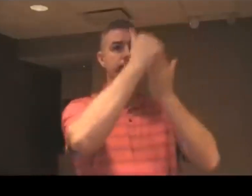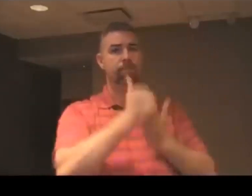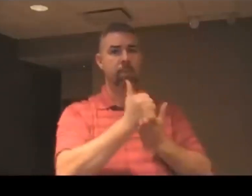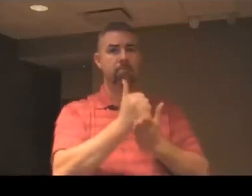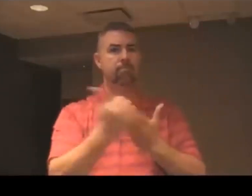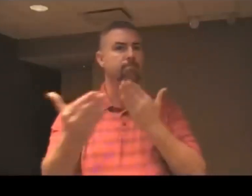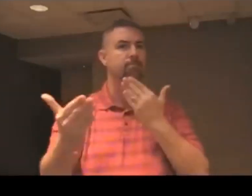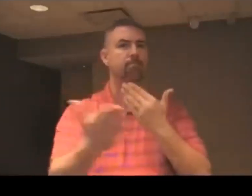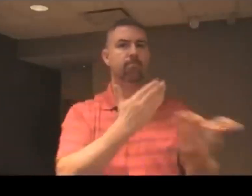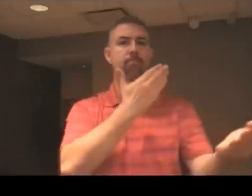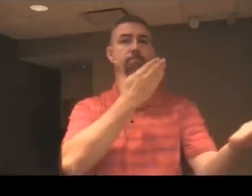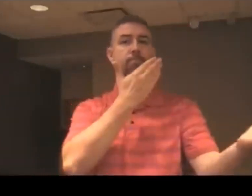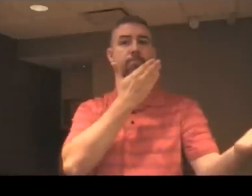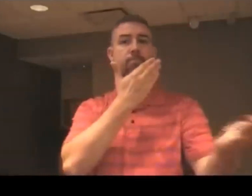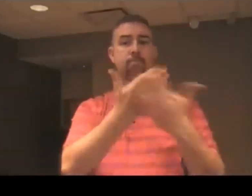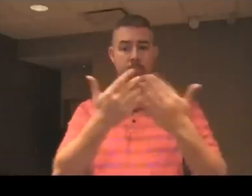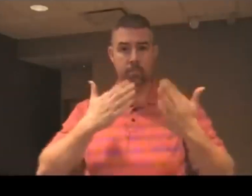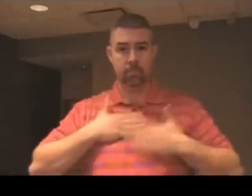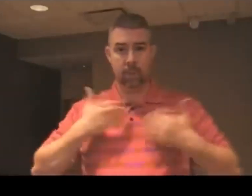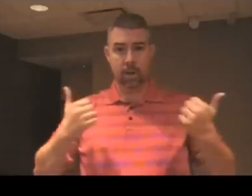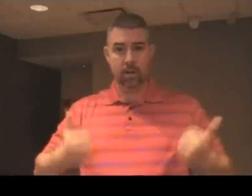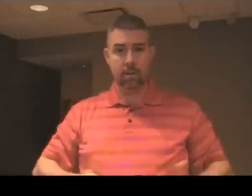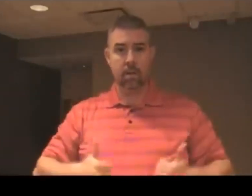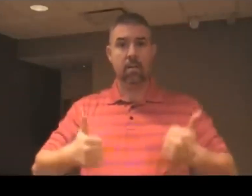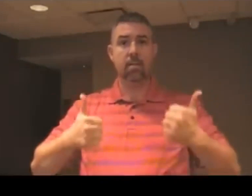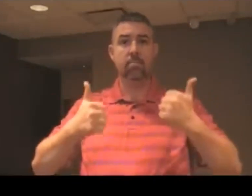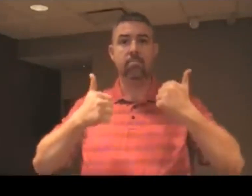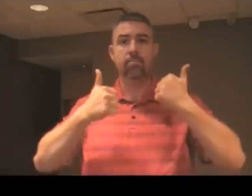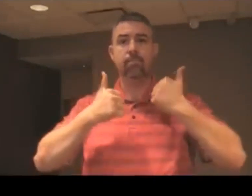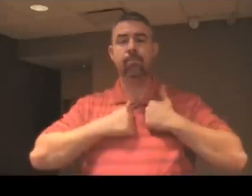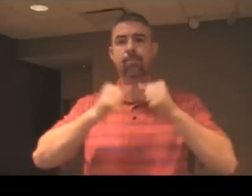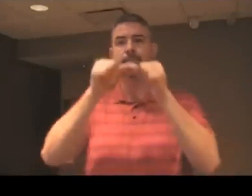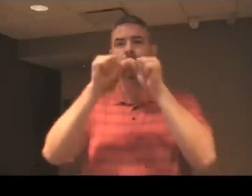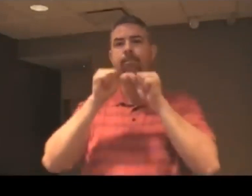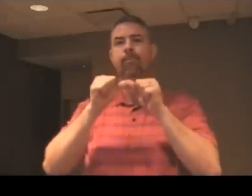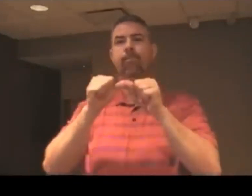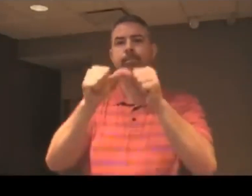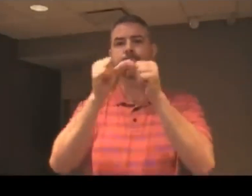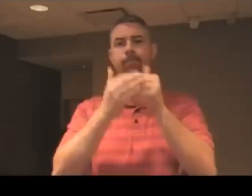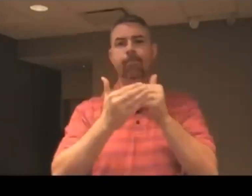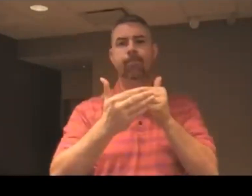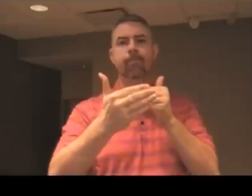As long as life endures.